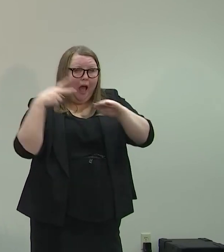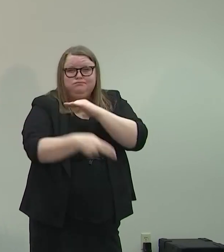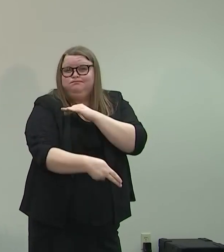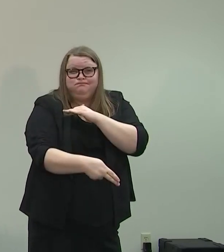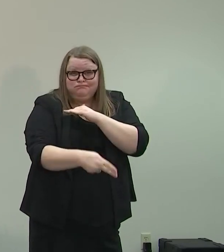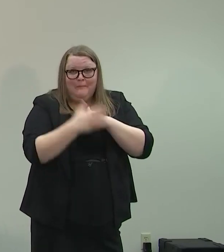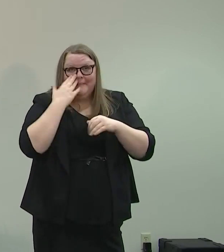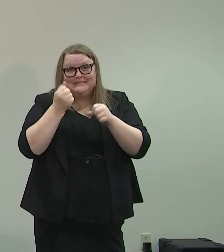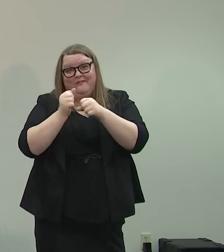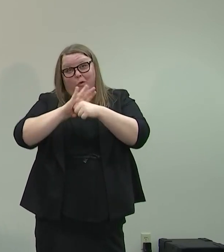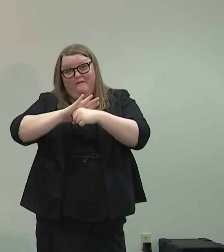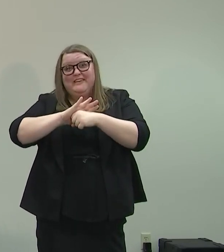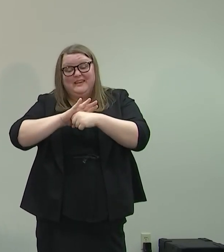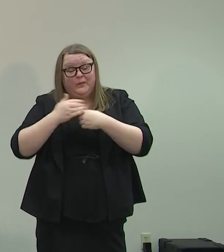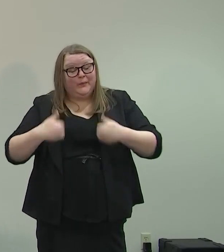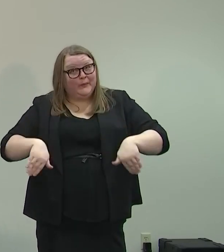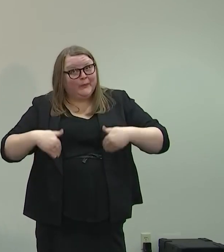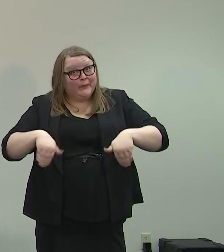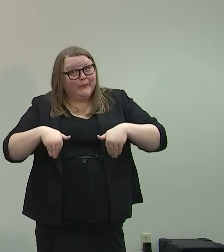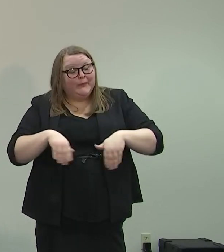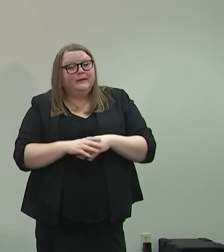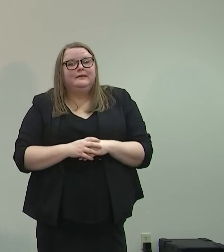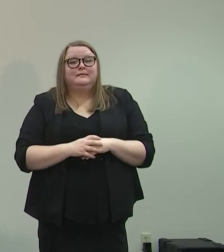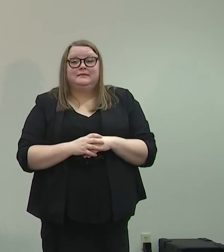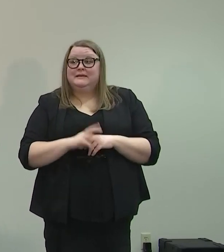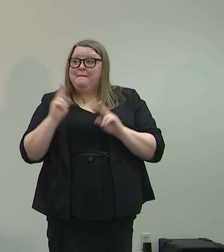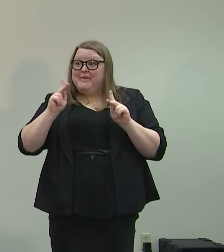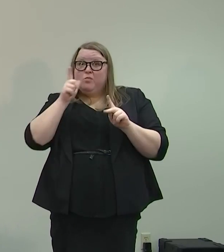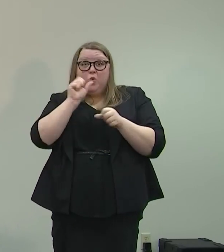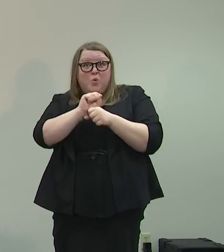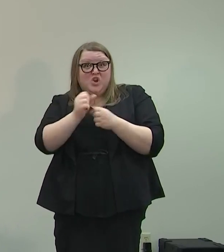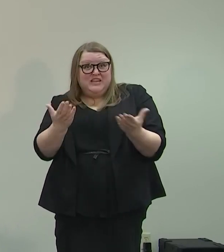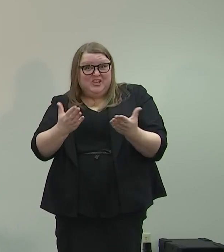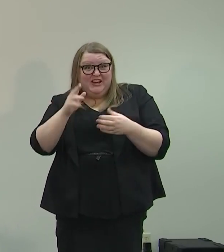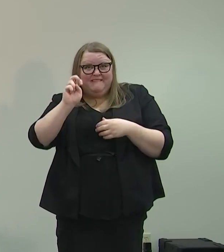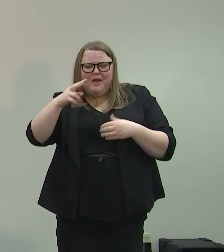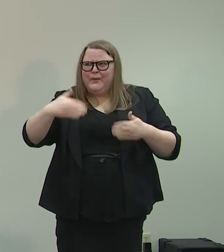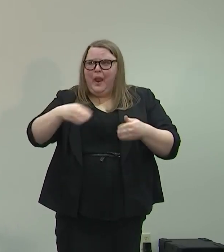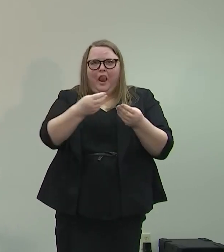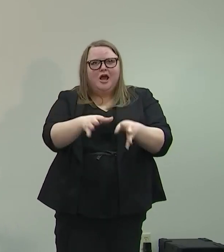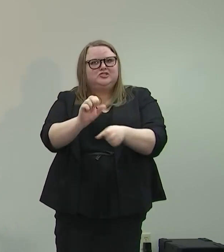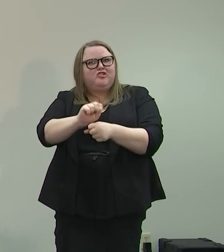COVID-19. Hardworking Nevadans have lost their jobs.